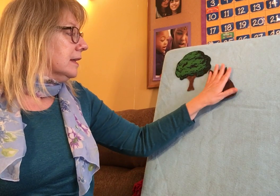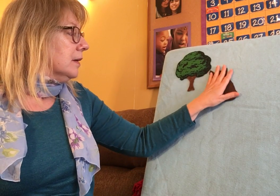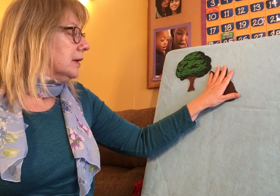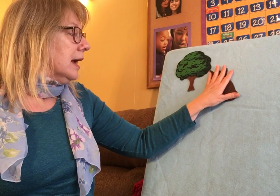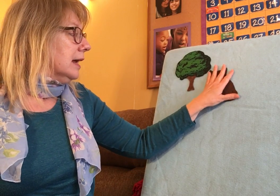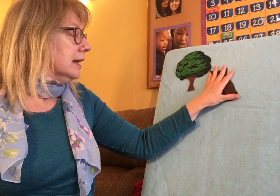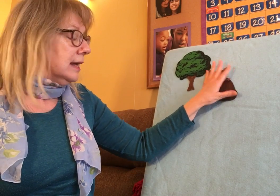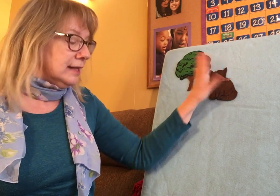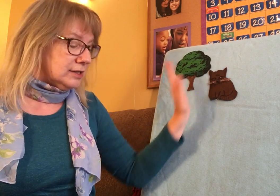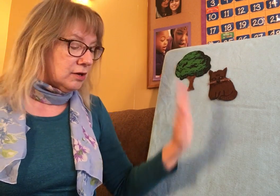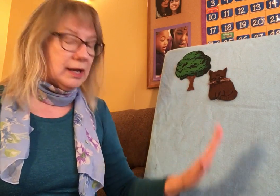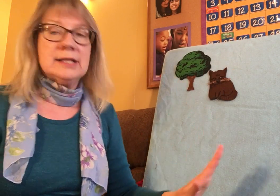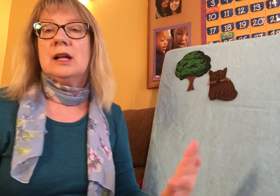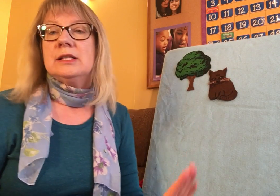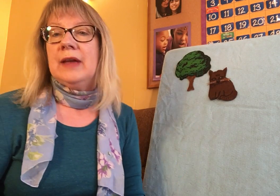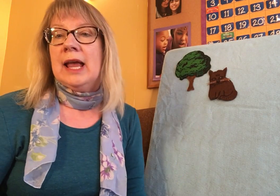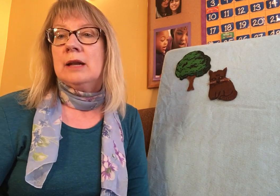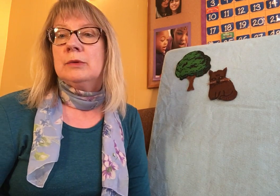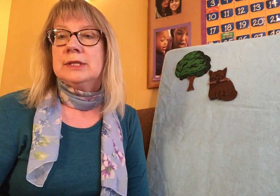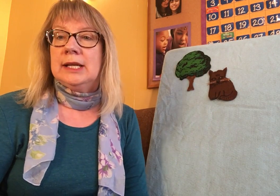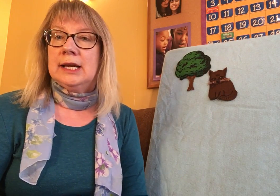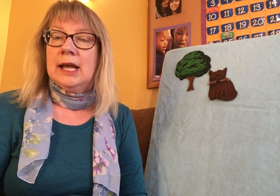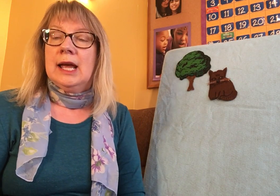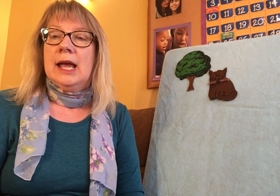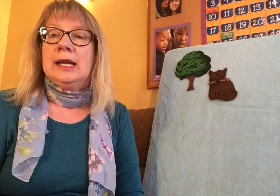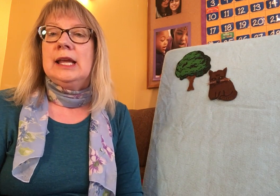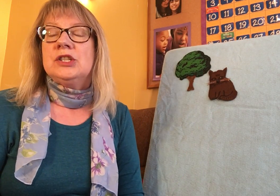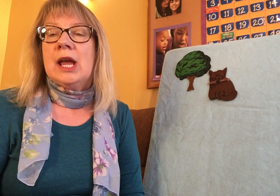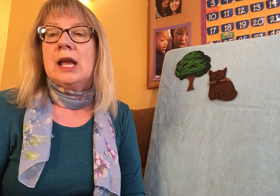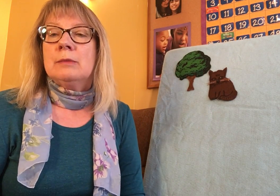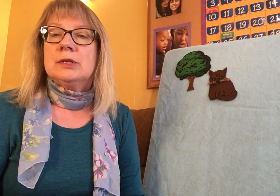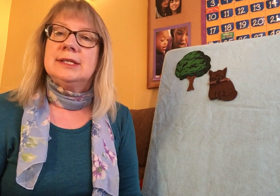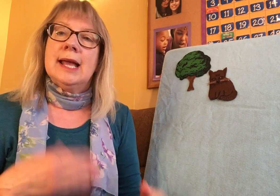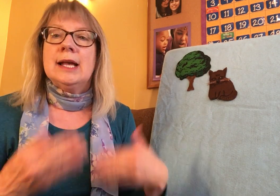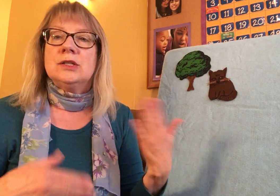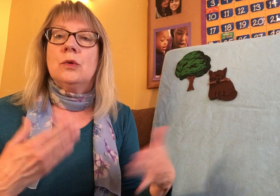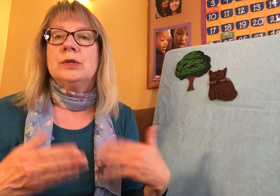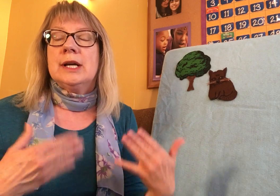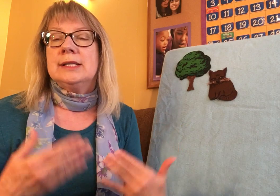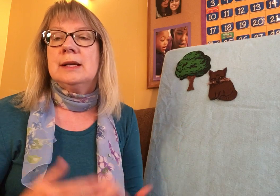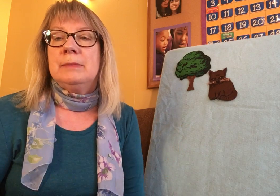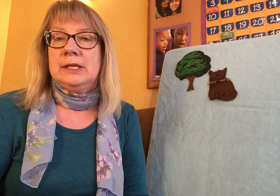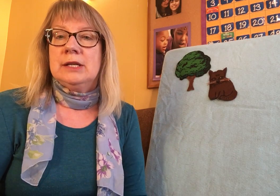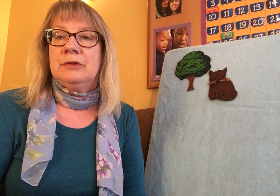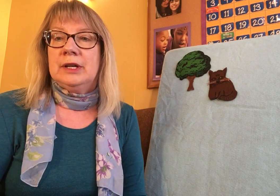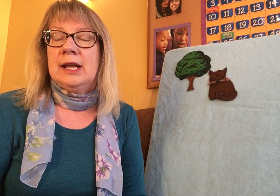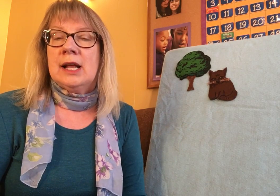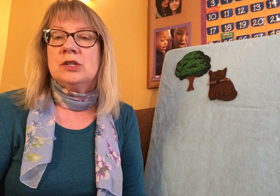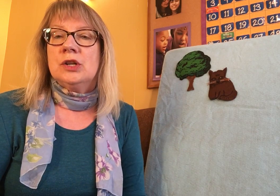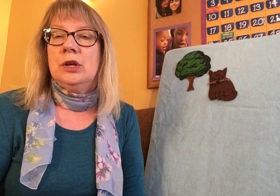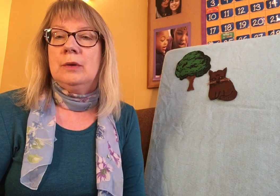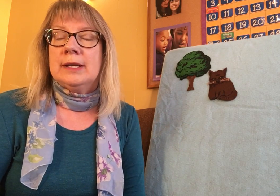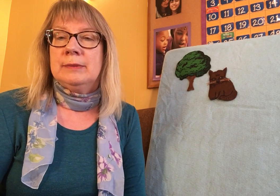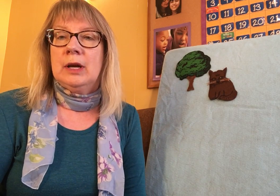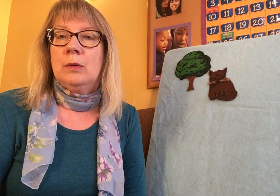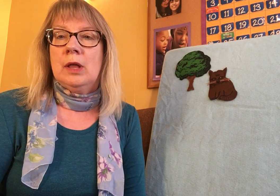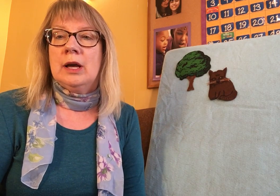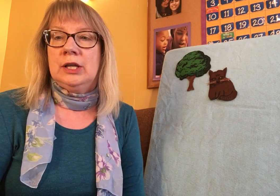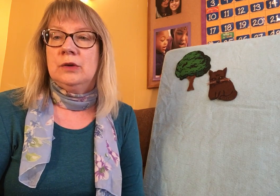Okay. And this song has lots of animals in it. And each animal says or does something different. And I'll show you as we go along and you